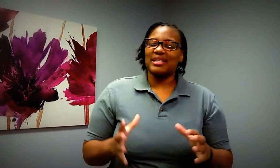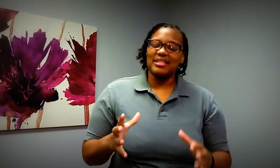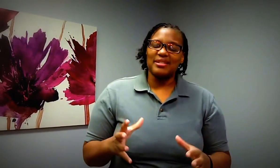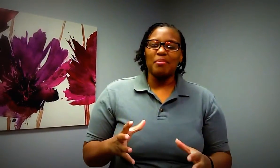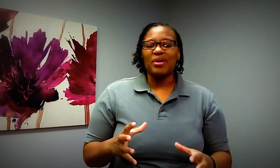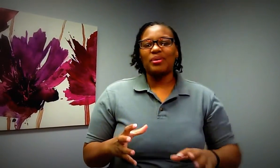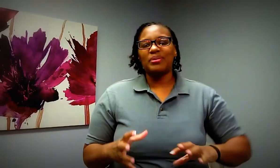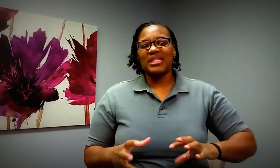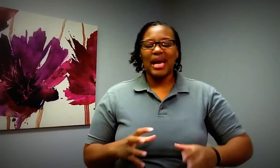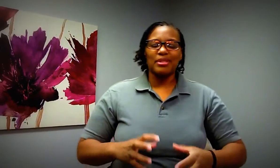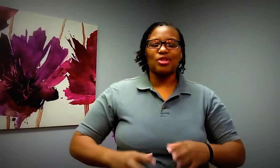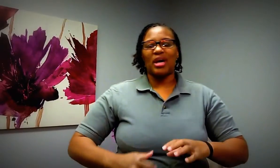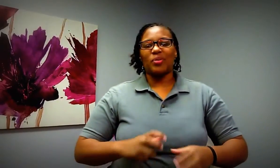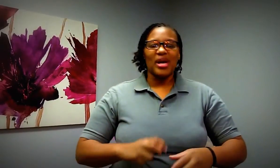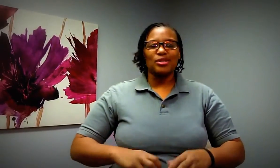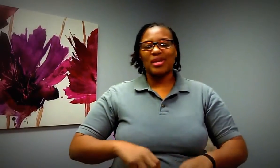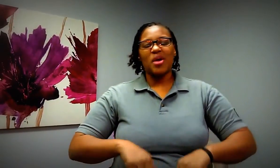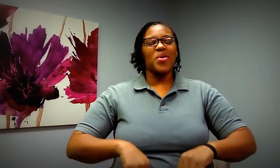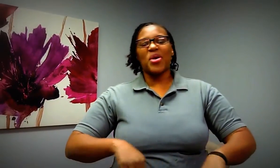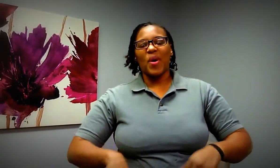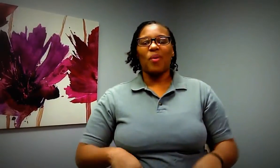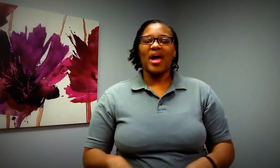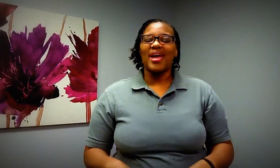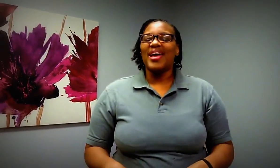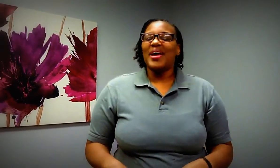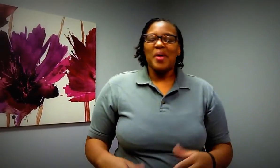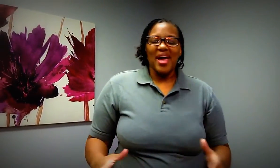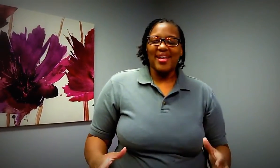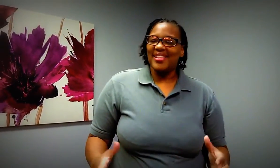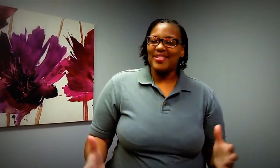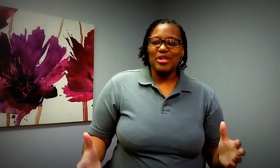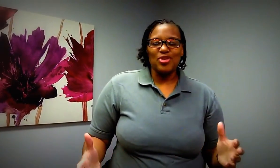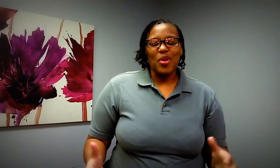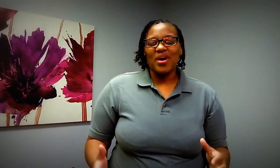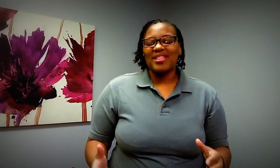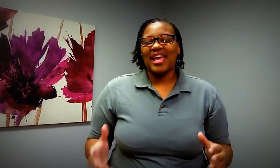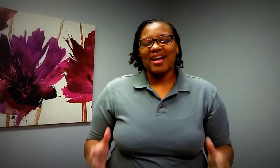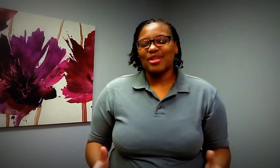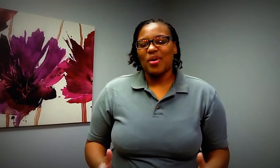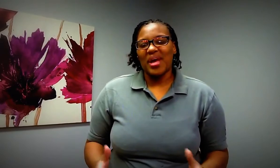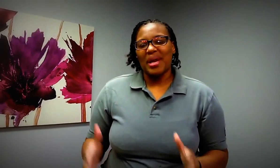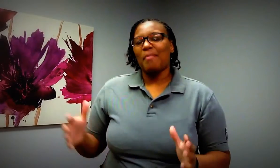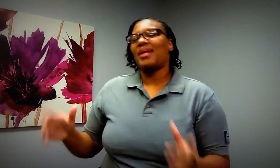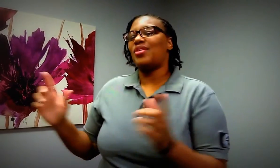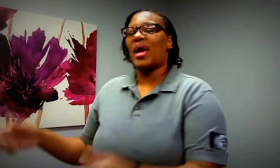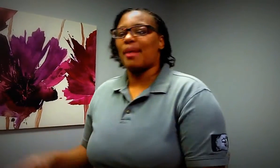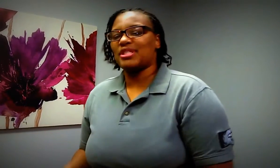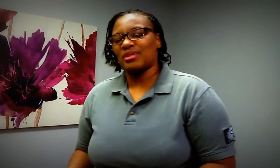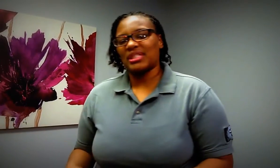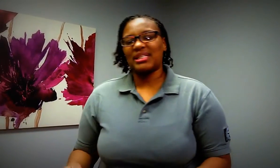like this is the middle these habits are trying to wrestle they don't want to go away and but you know what they have to go away and i'm making new habits so instead of